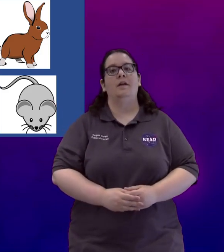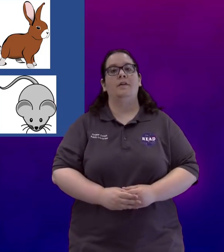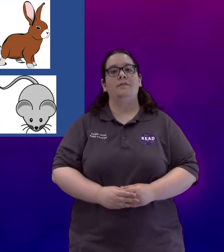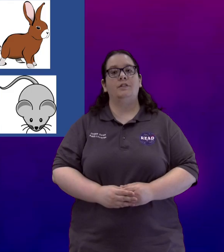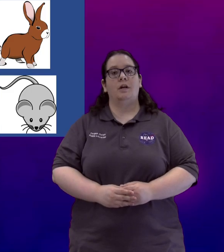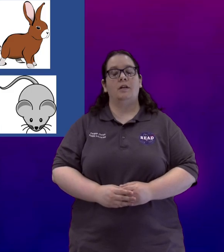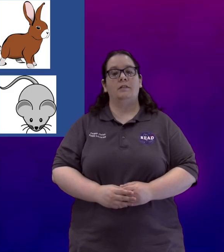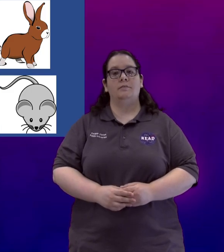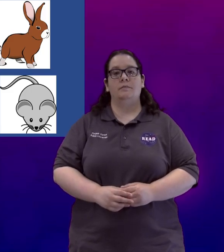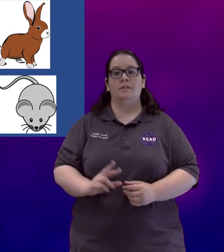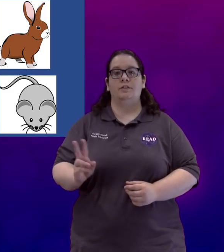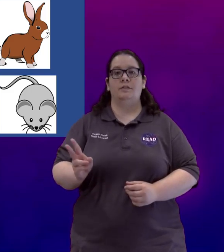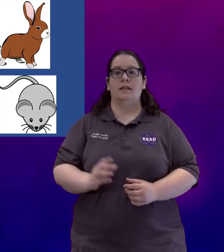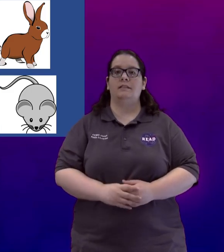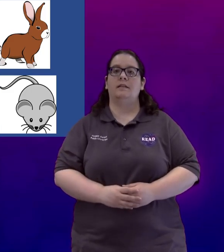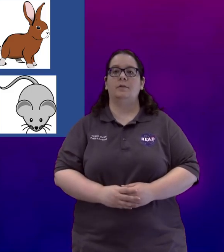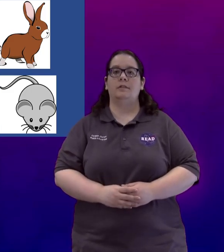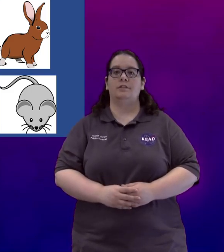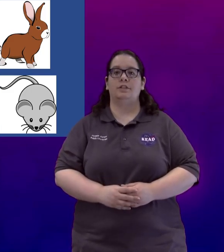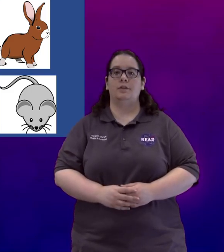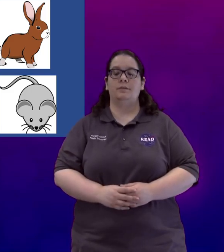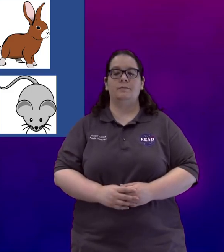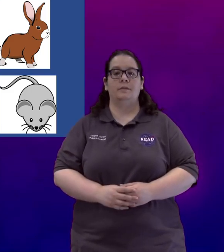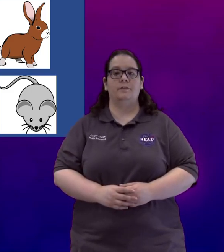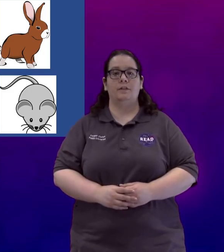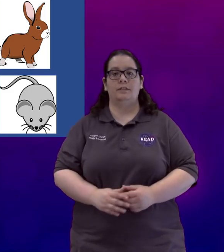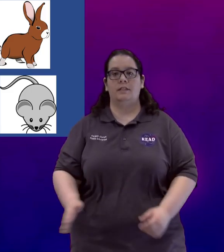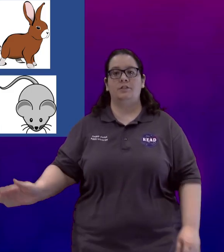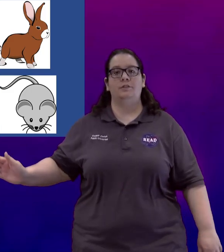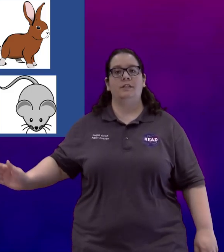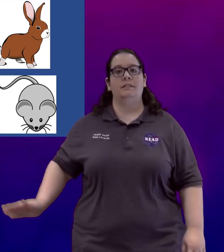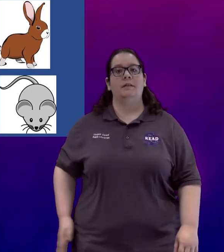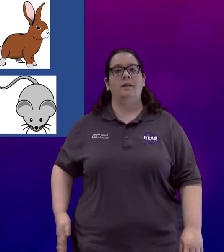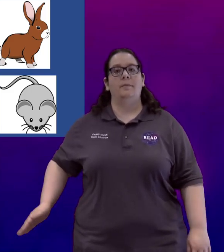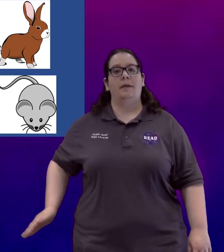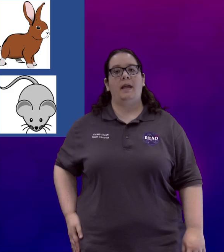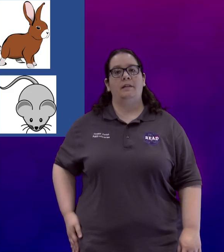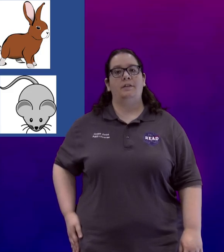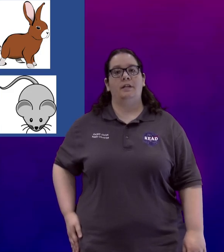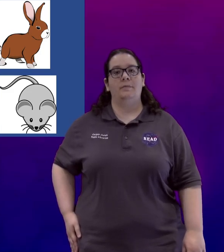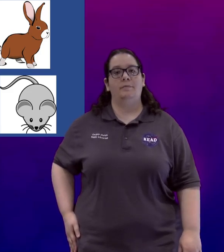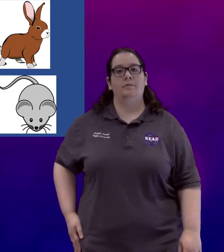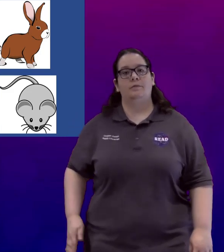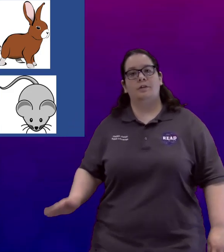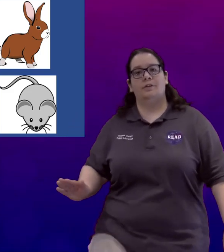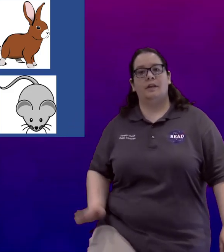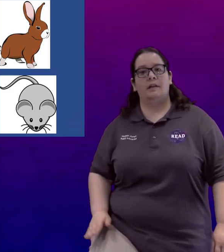For dog there's two signs that I'm going to show you. The first is to just pat your hip or your thigh